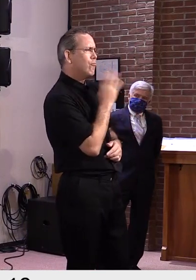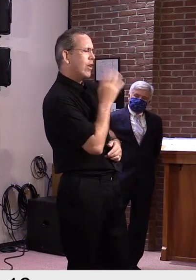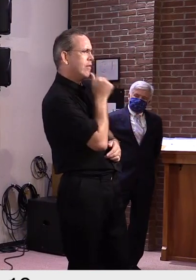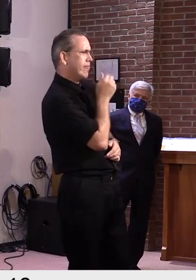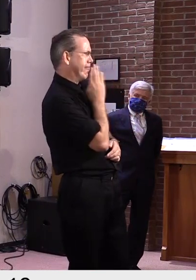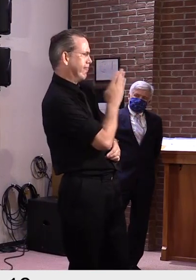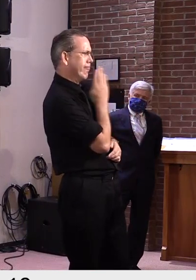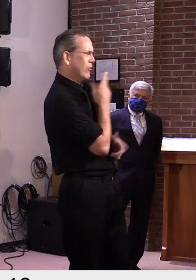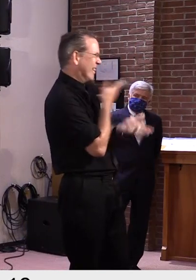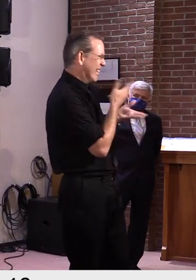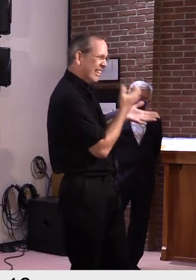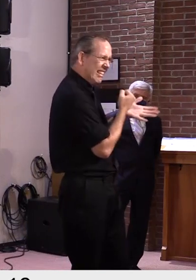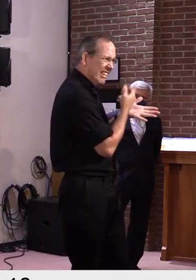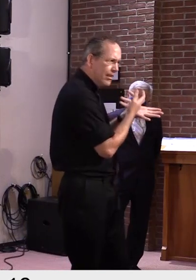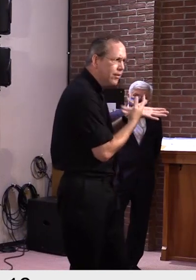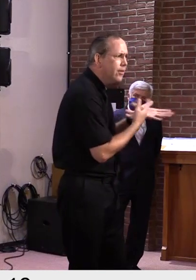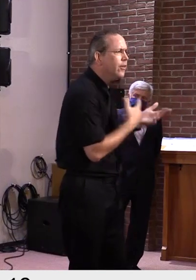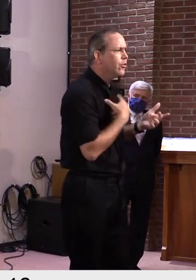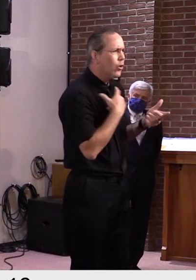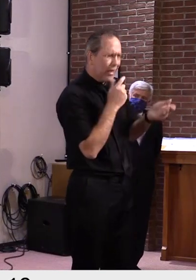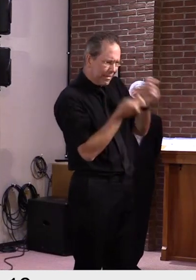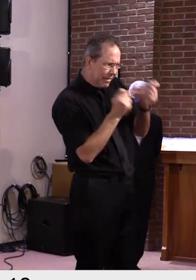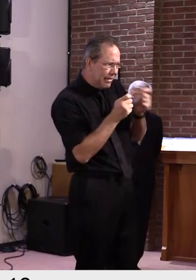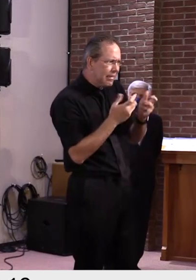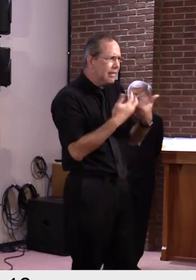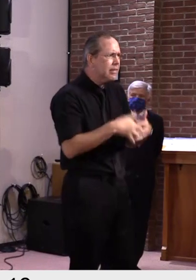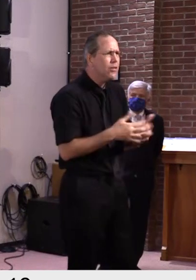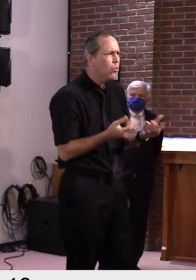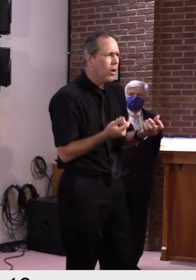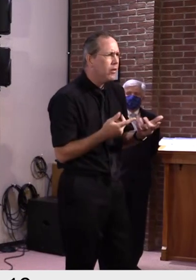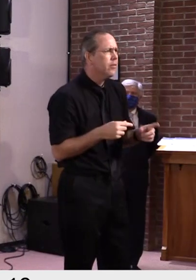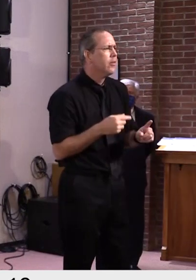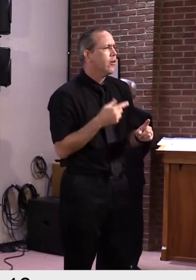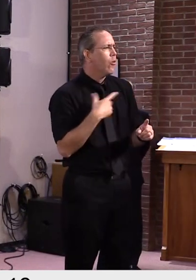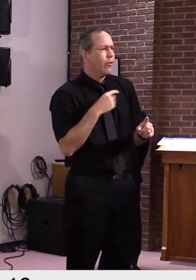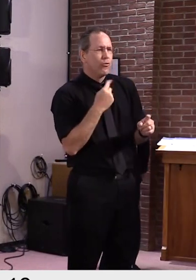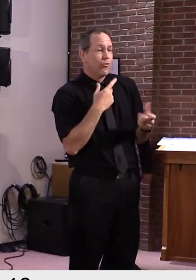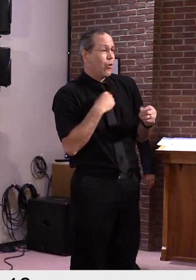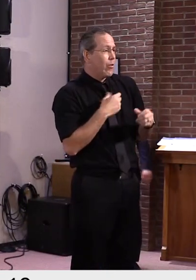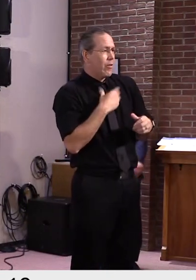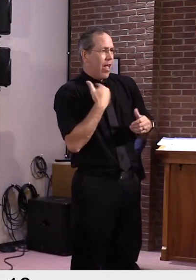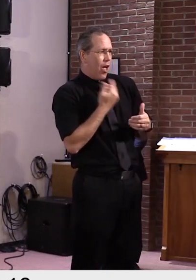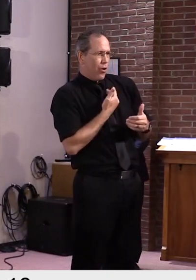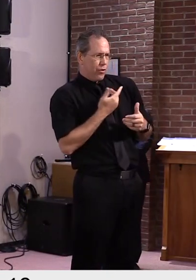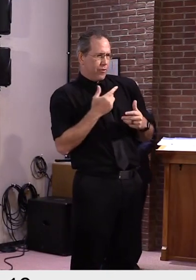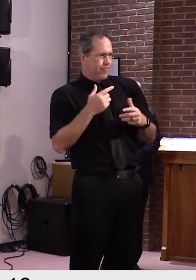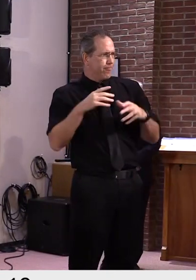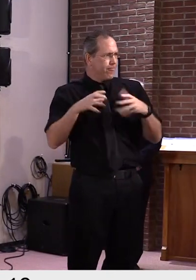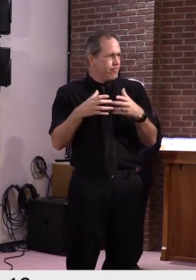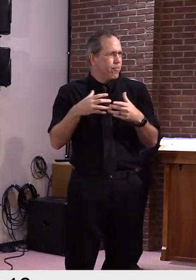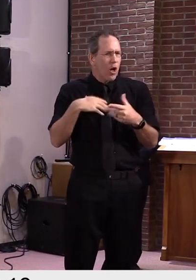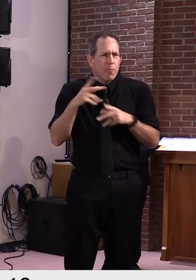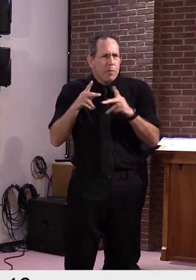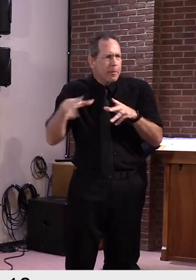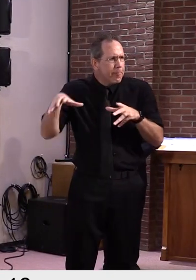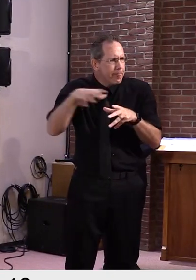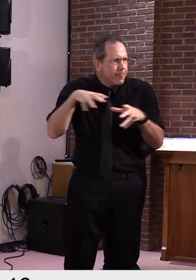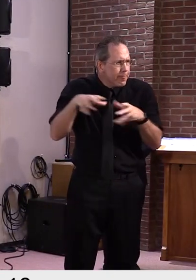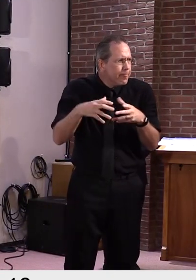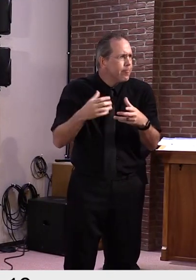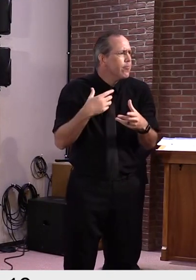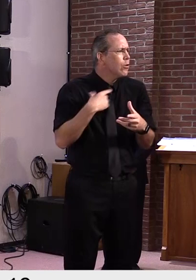delegations. You know, we don't have a problem with ours. But certainly there's some influence in other states where it's